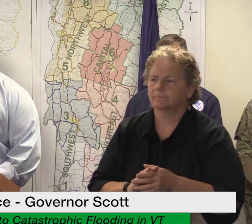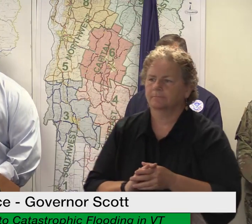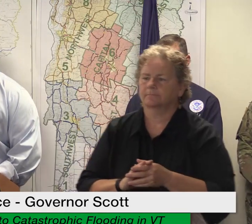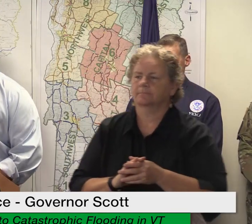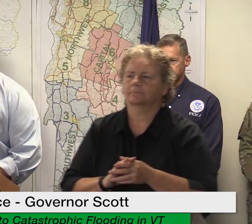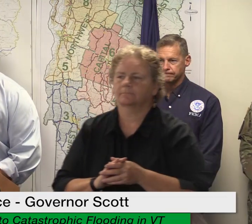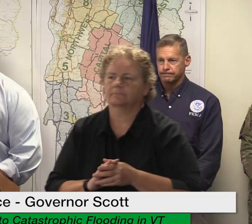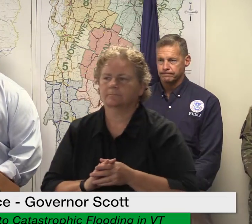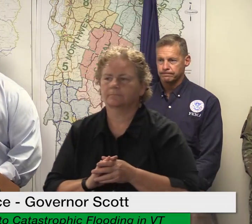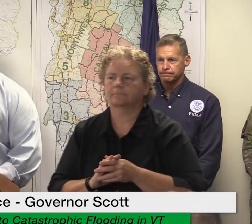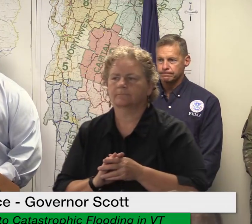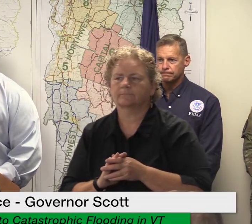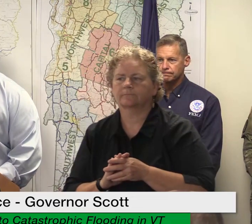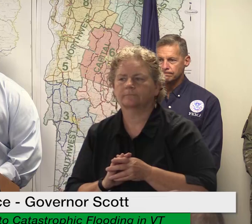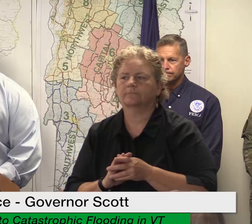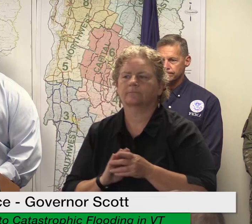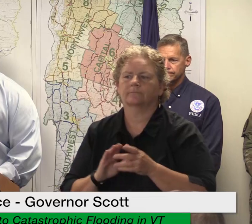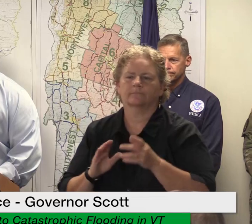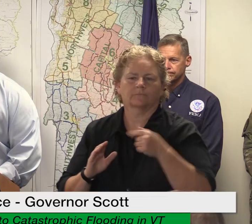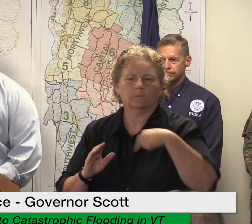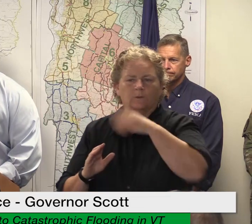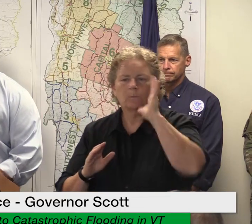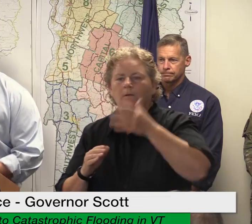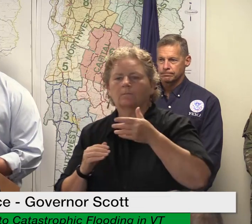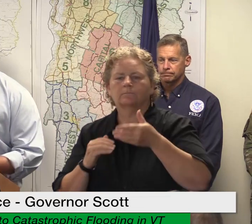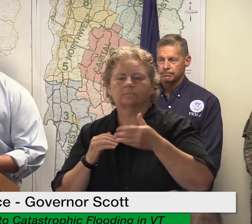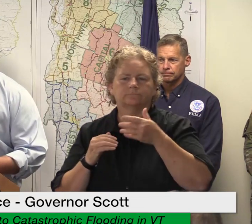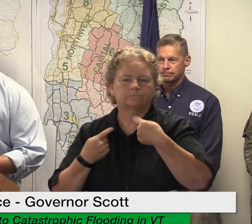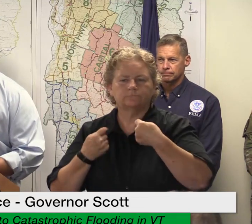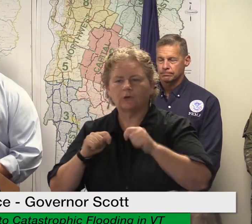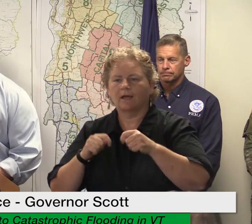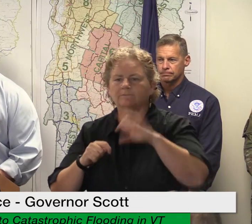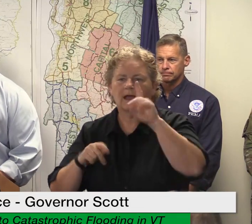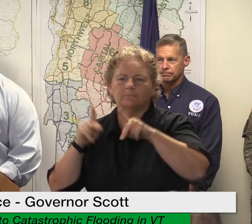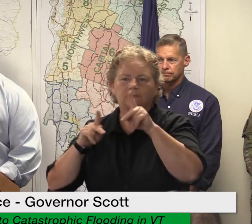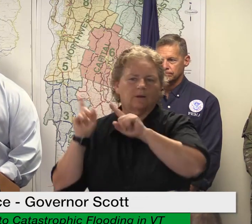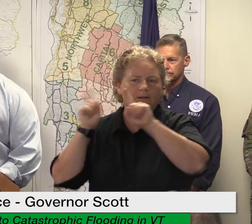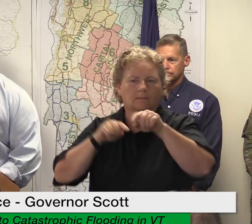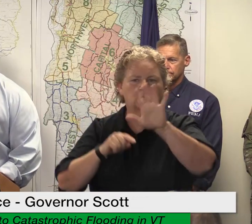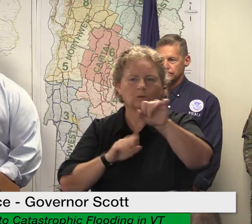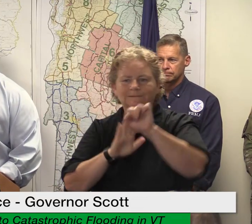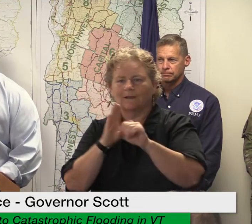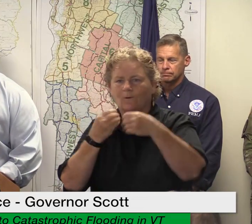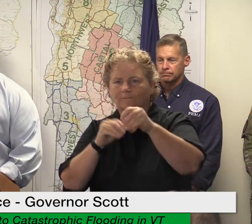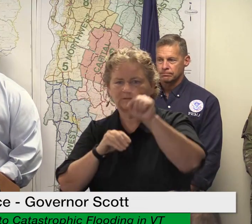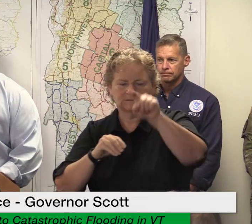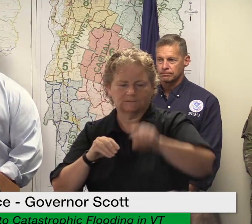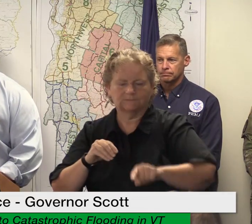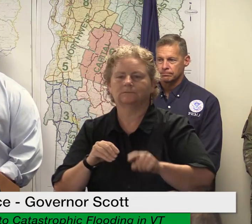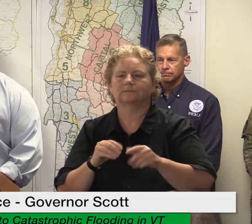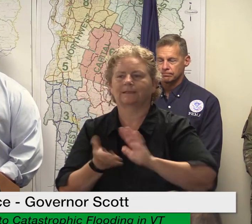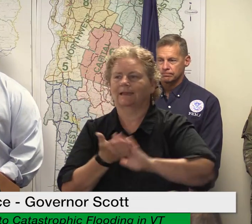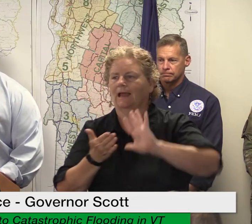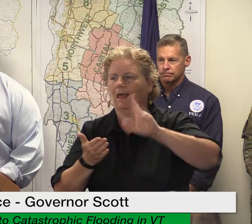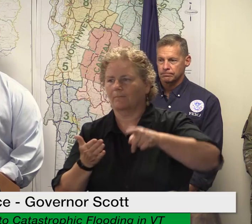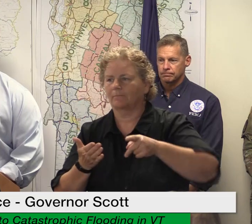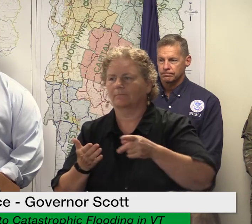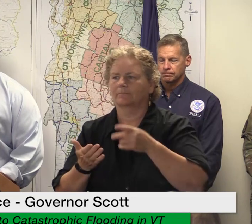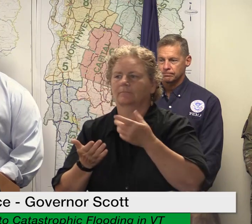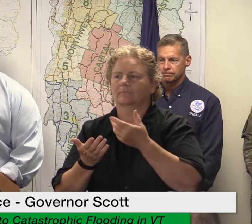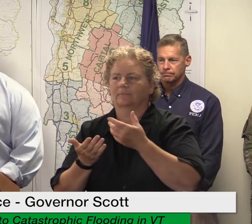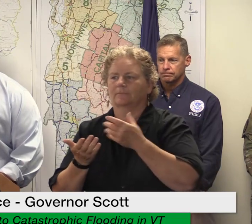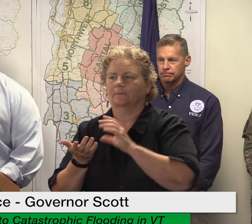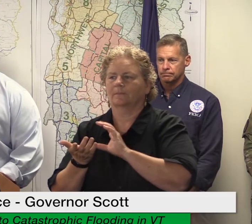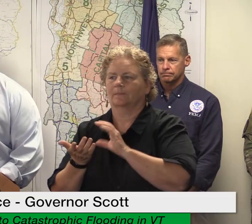to clean up and get their communities back on their feet this money will be important as they wait for fema reimbursement this money will be